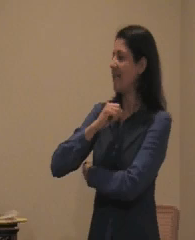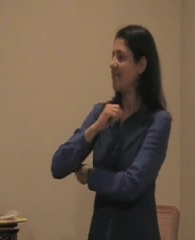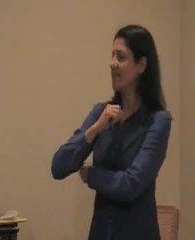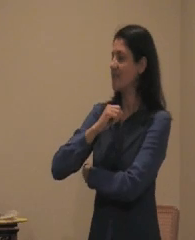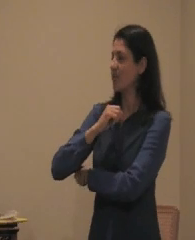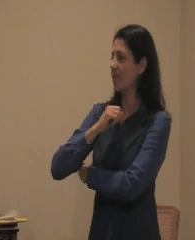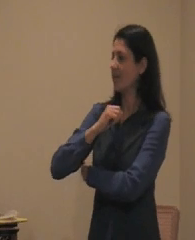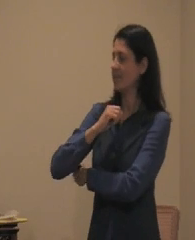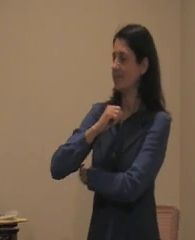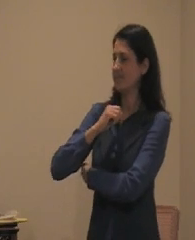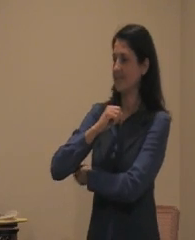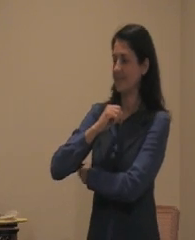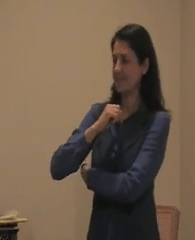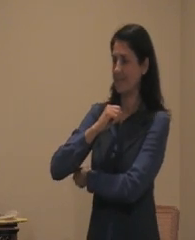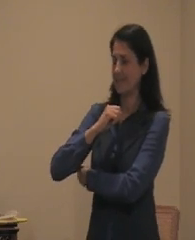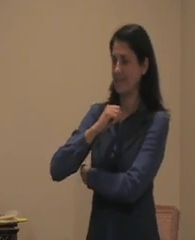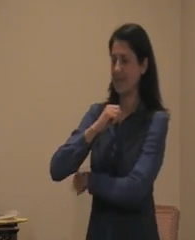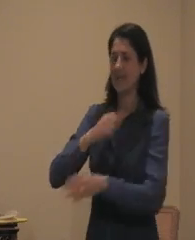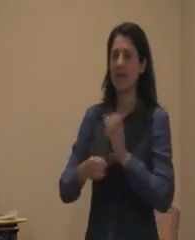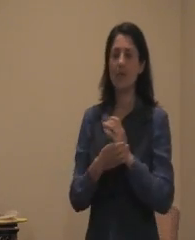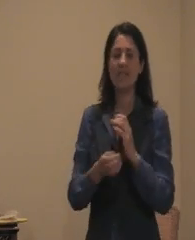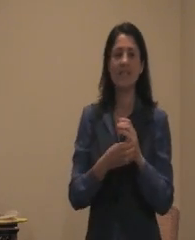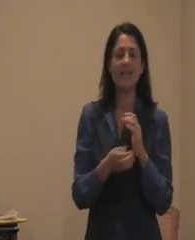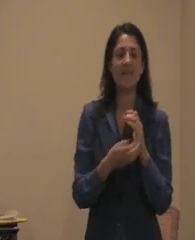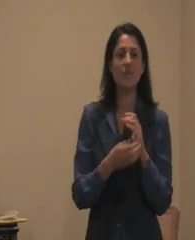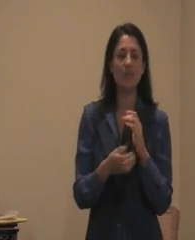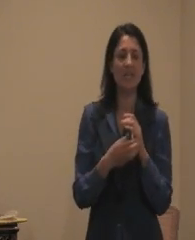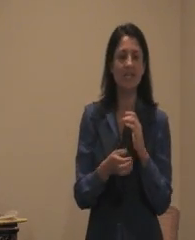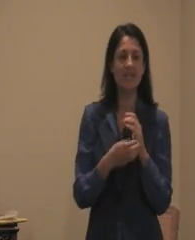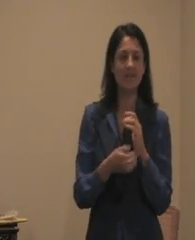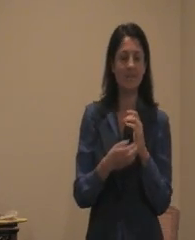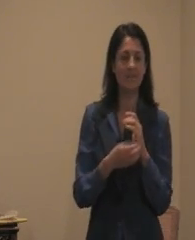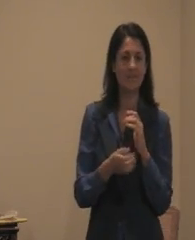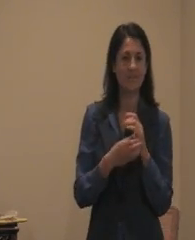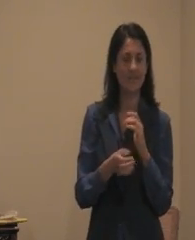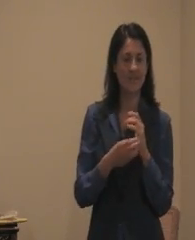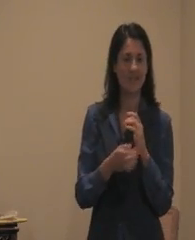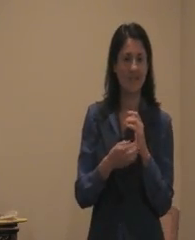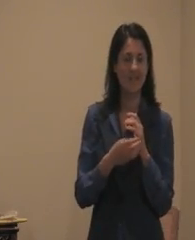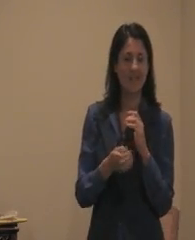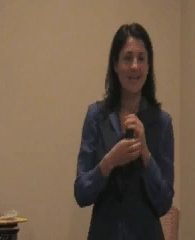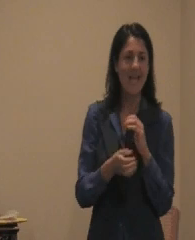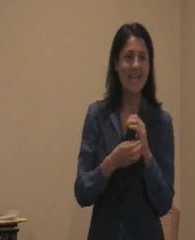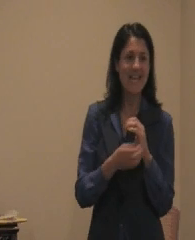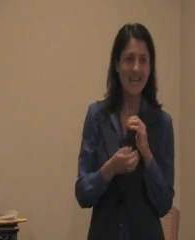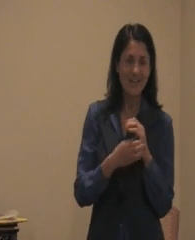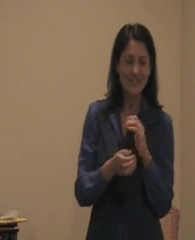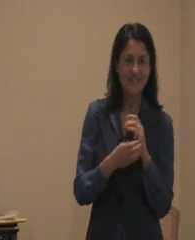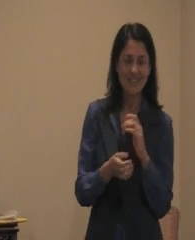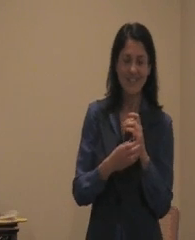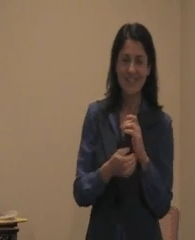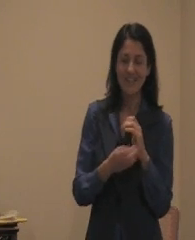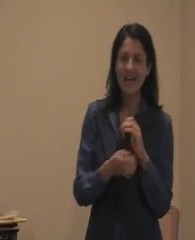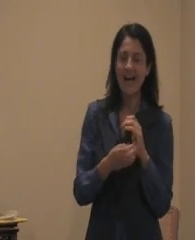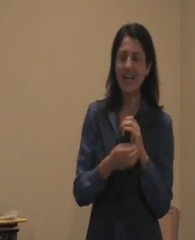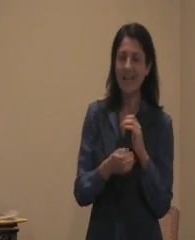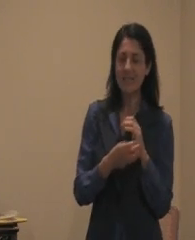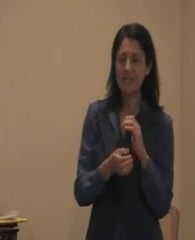needed to store them it wasn't safe to release them And now I'd like to be